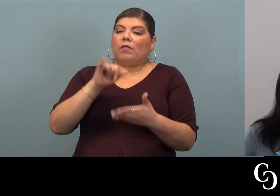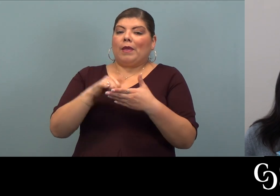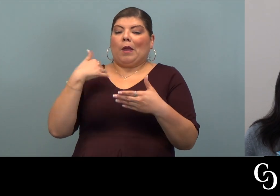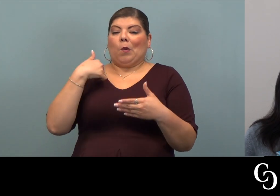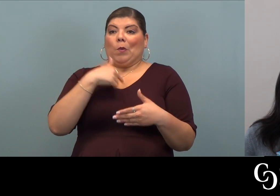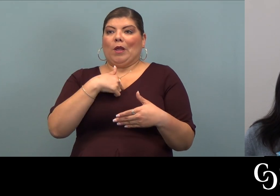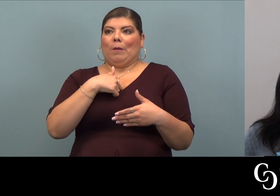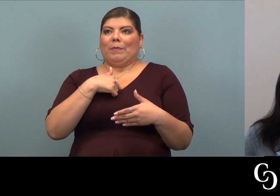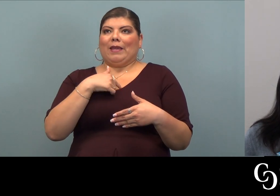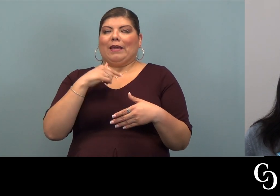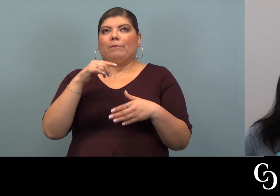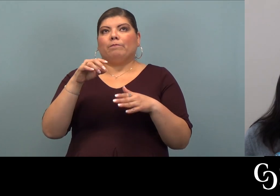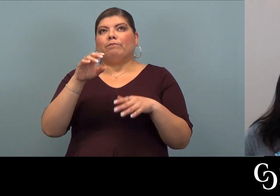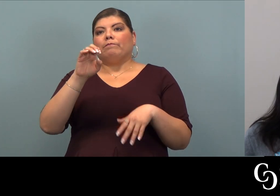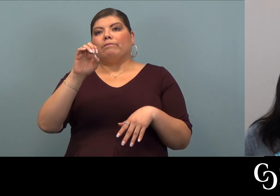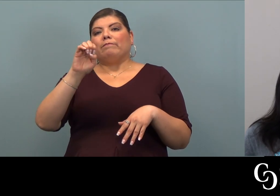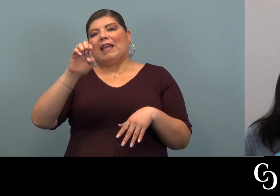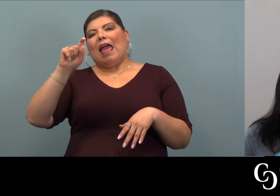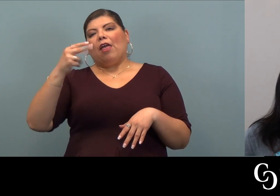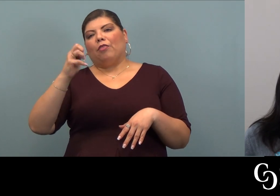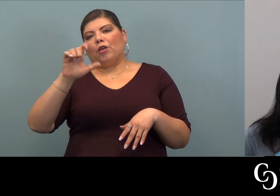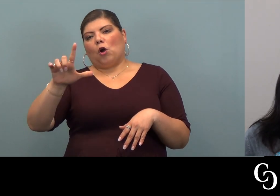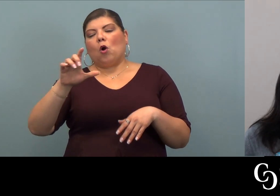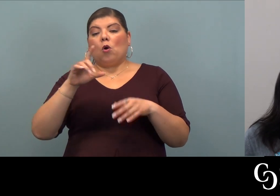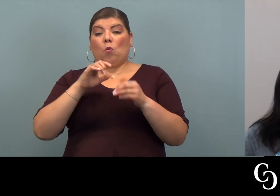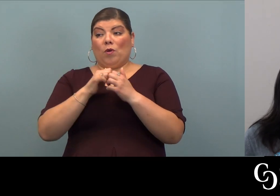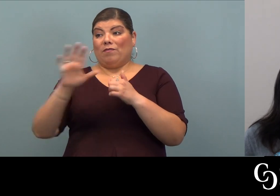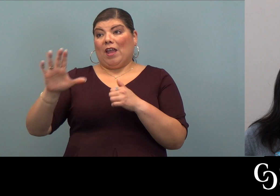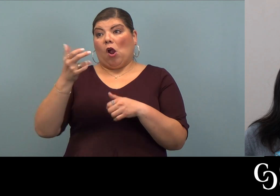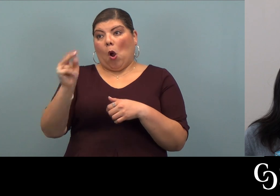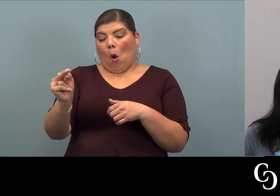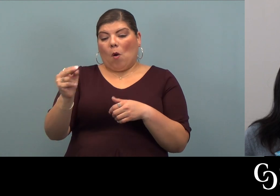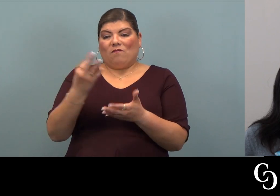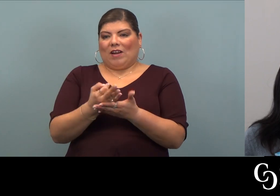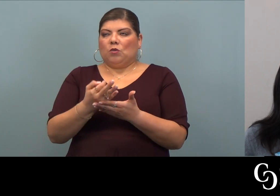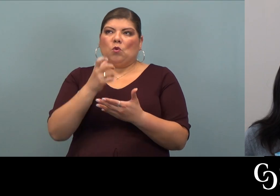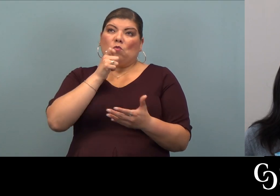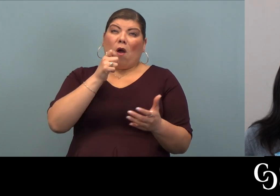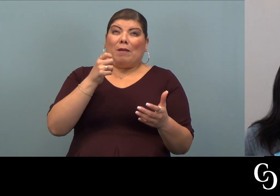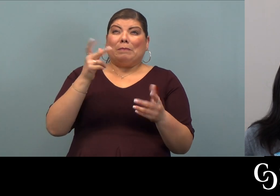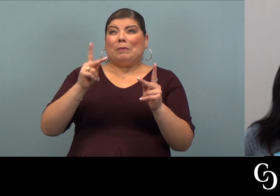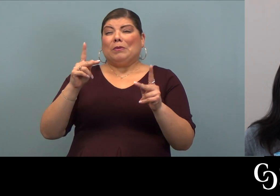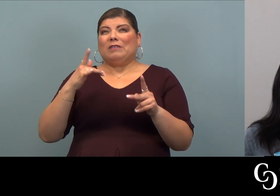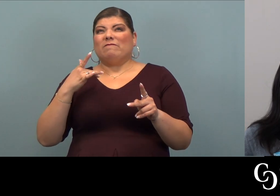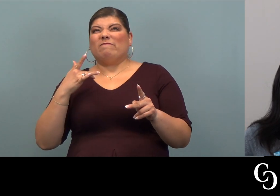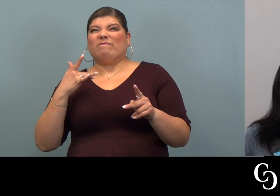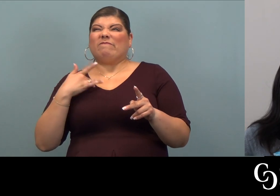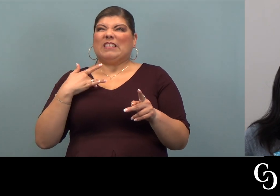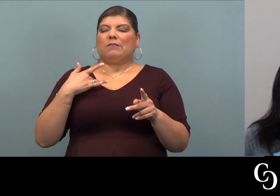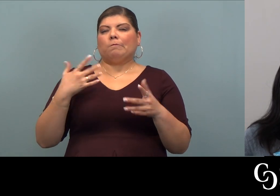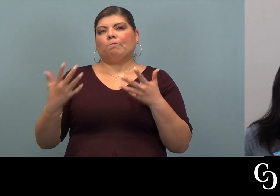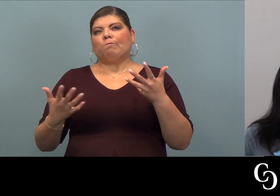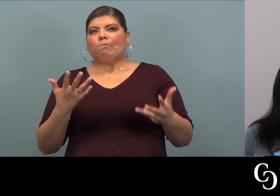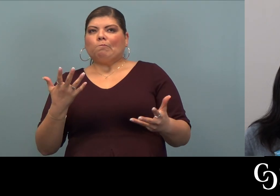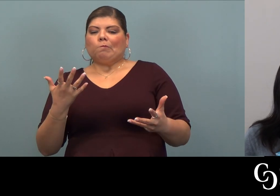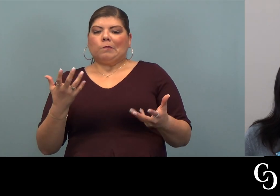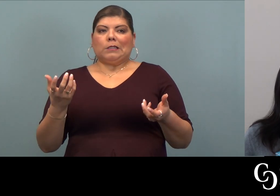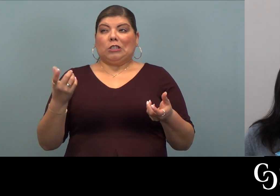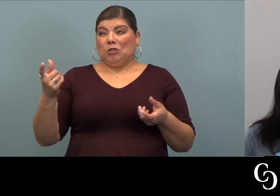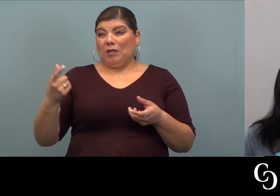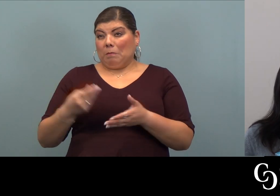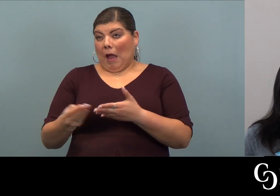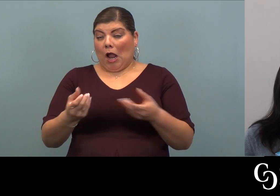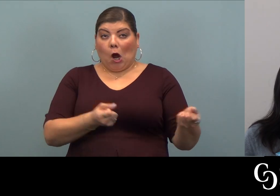being ethical with their own finances, right? We don't want to put people in a position where a